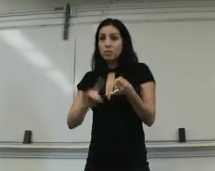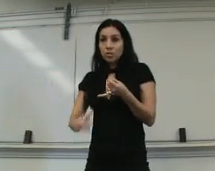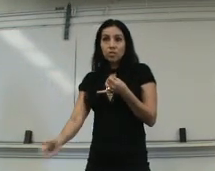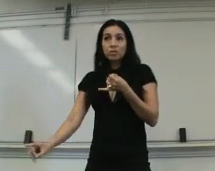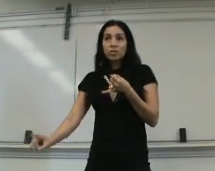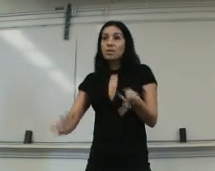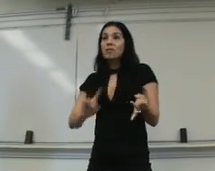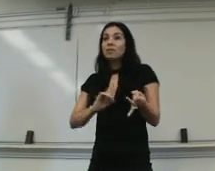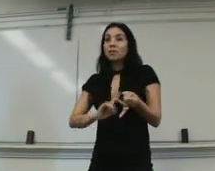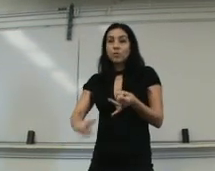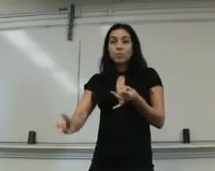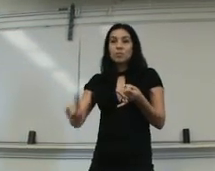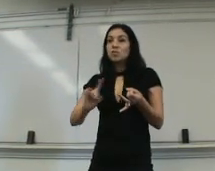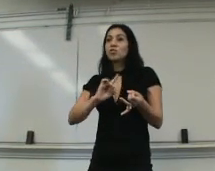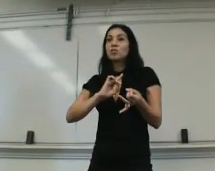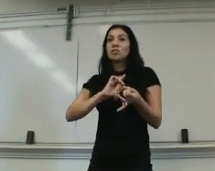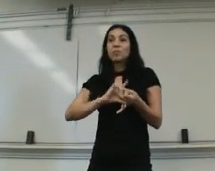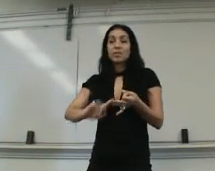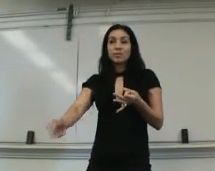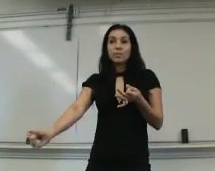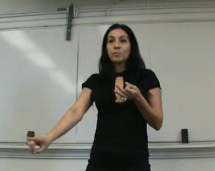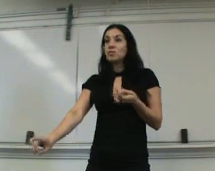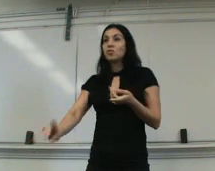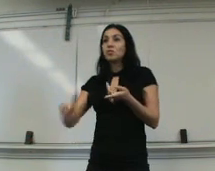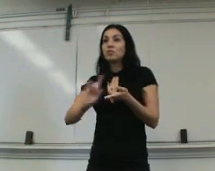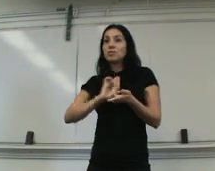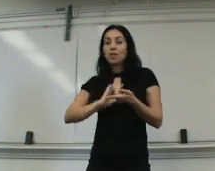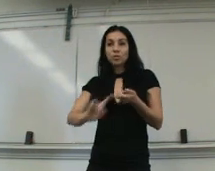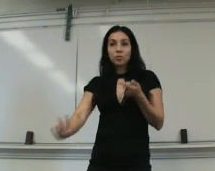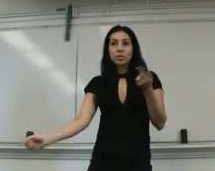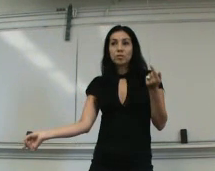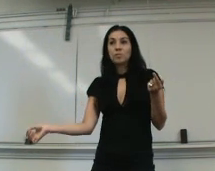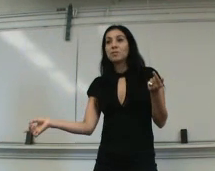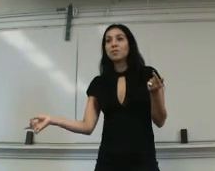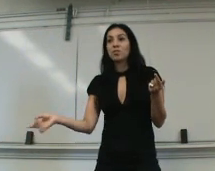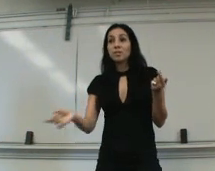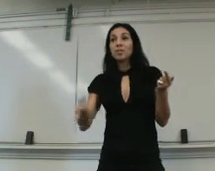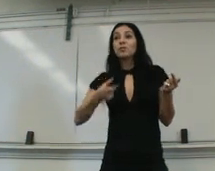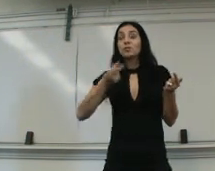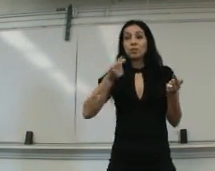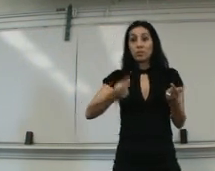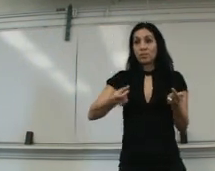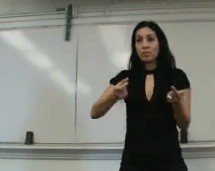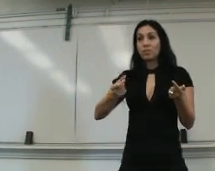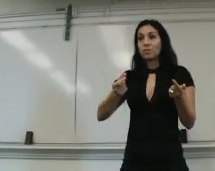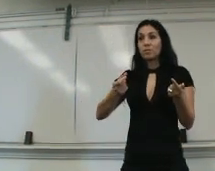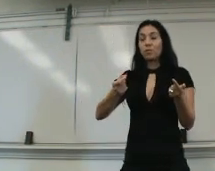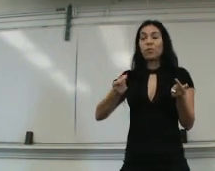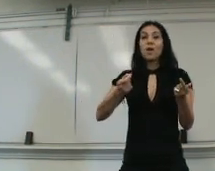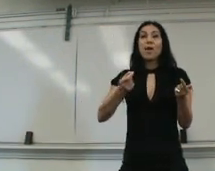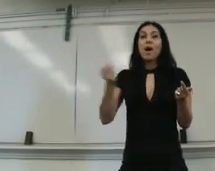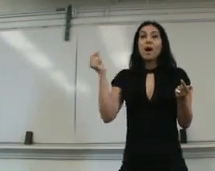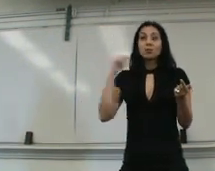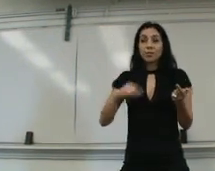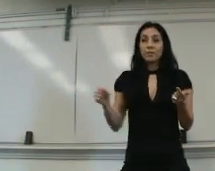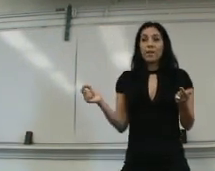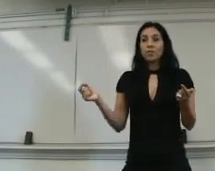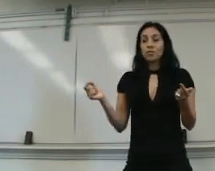position, the cook position, the bartender position, the cocktail waitress position to learn. So, I took advantage